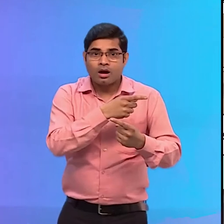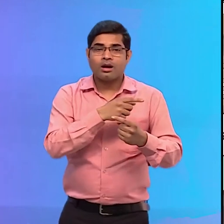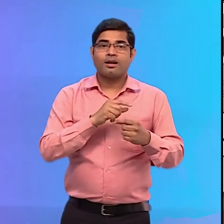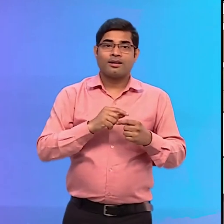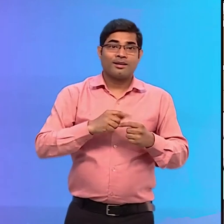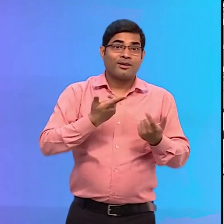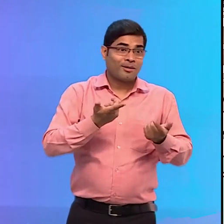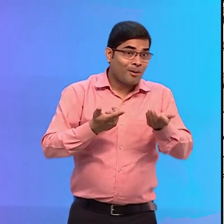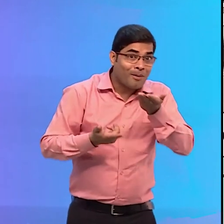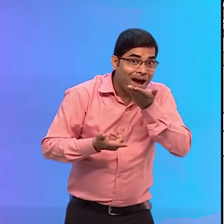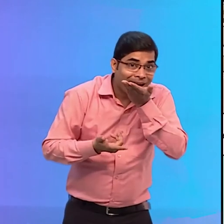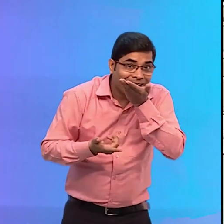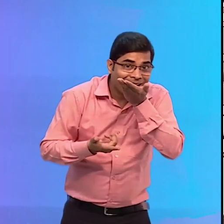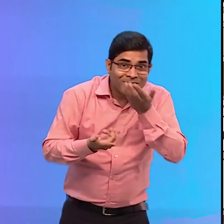Drinking water facilities